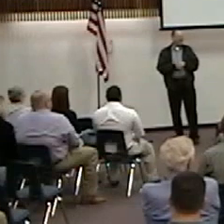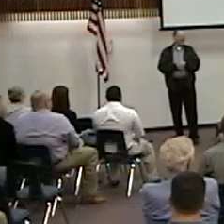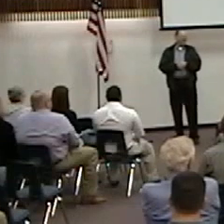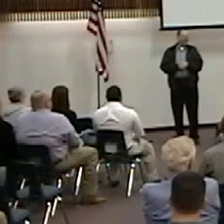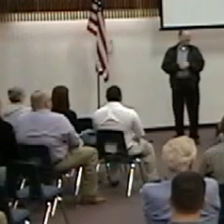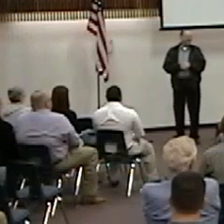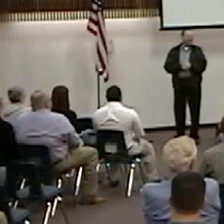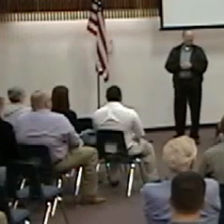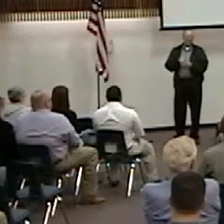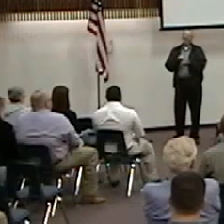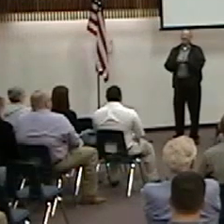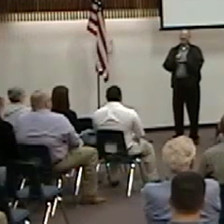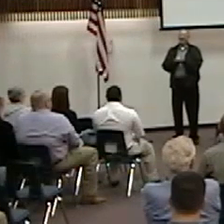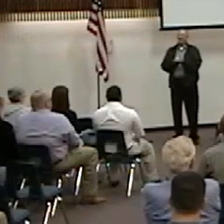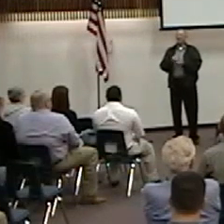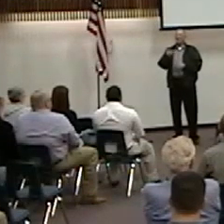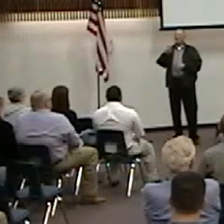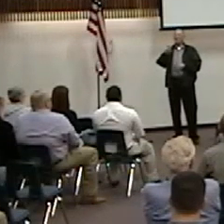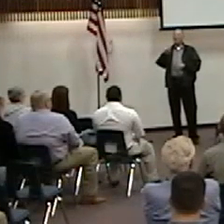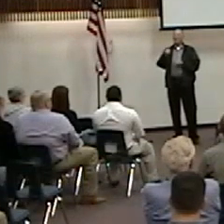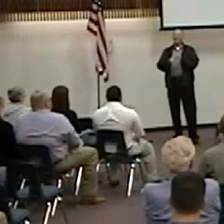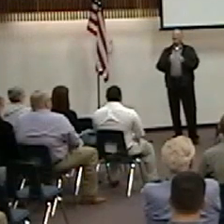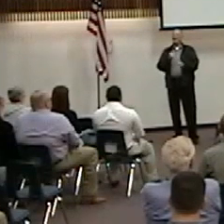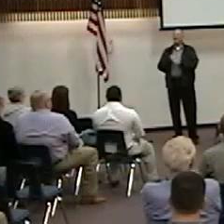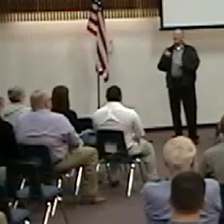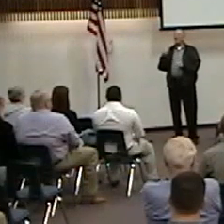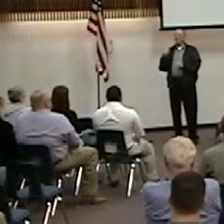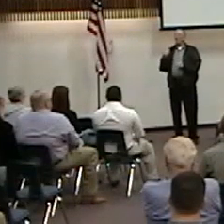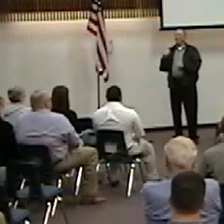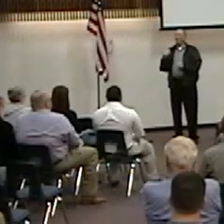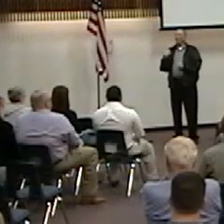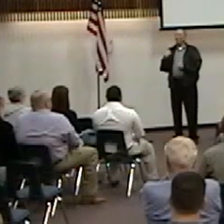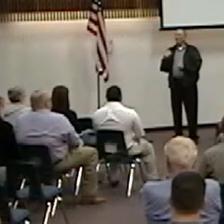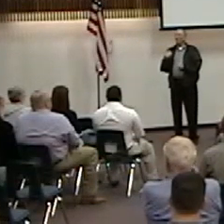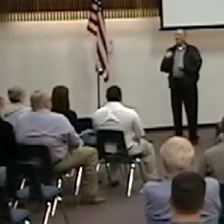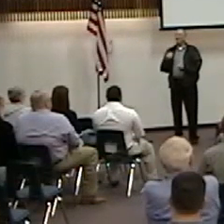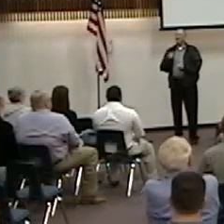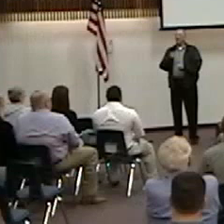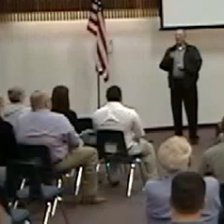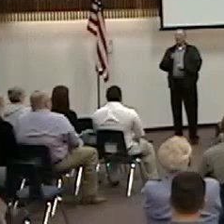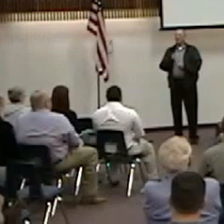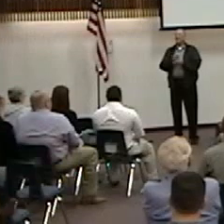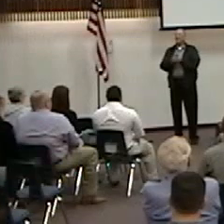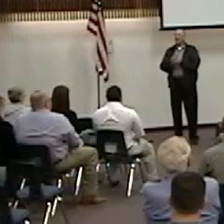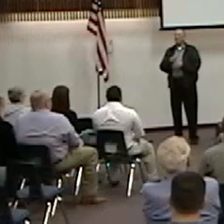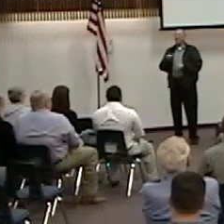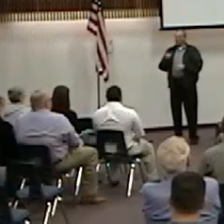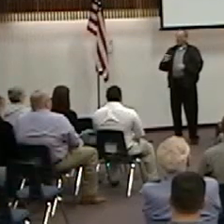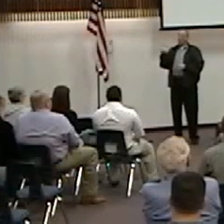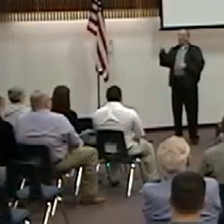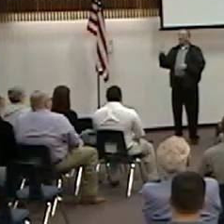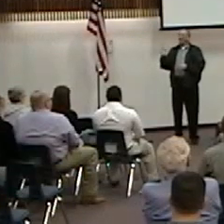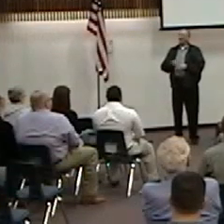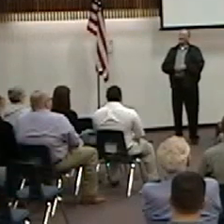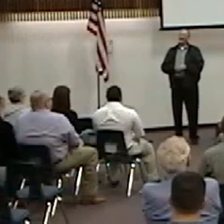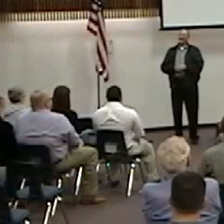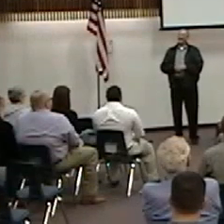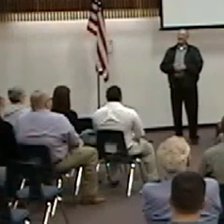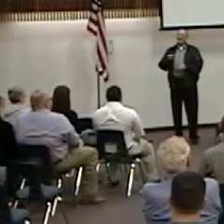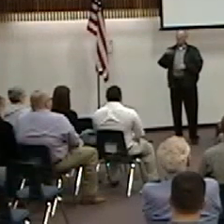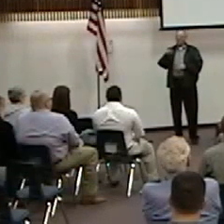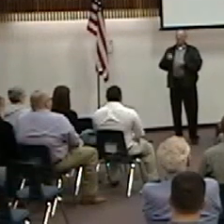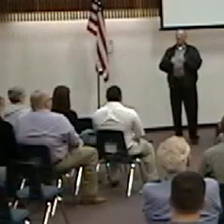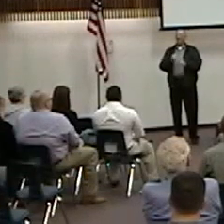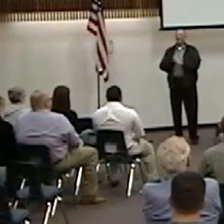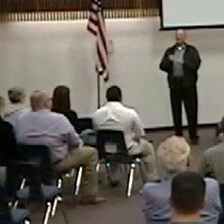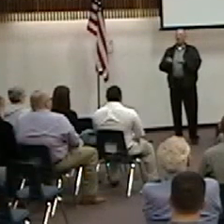And that was 21 years ago that she made him officially the one, 21 years